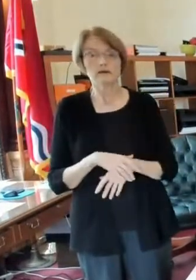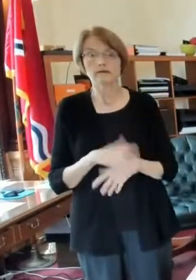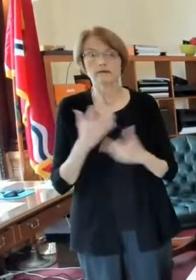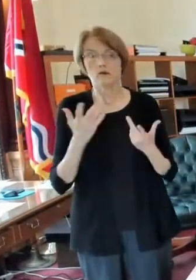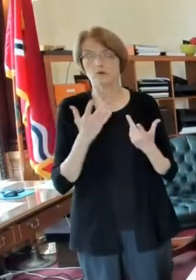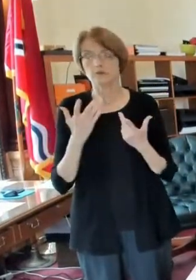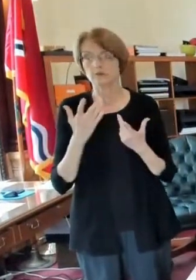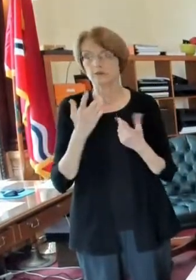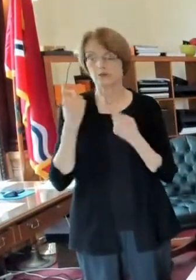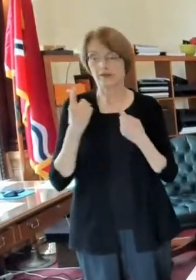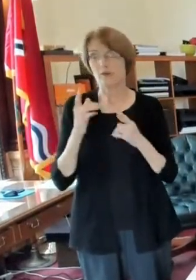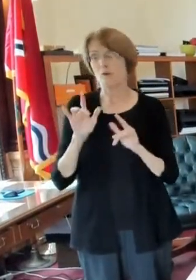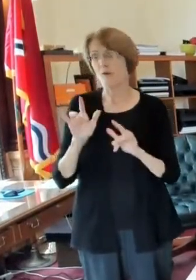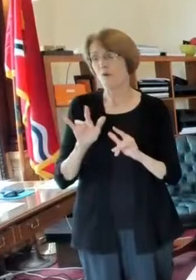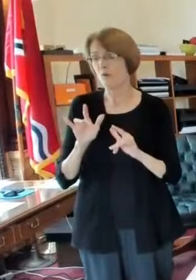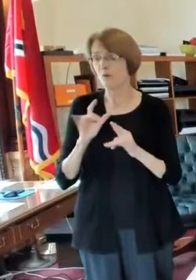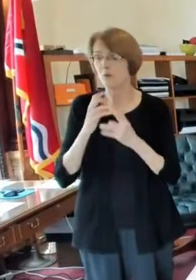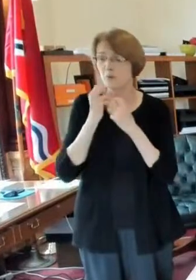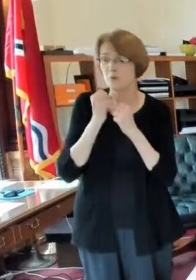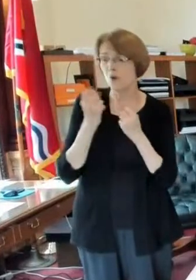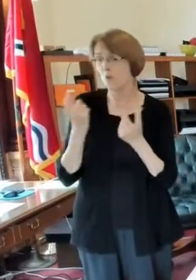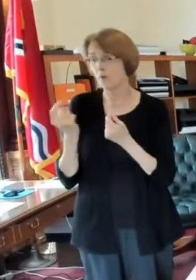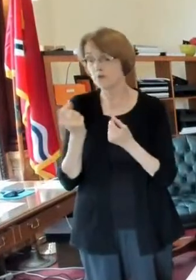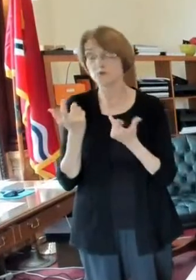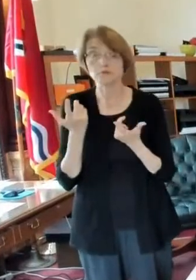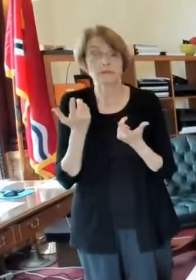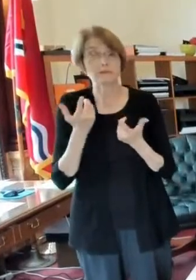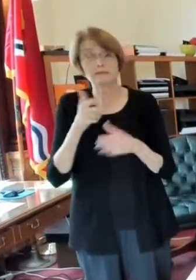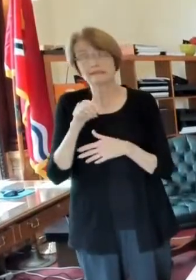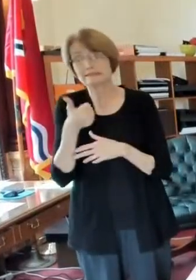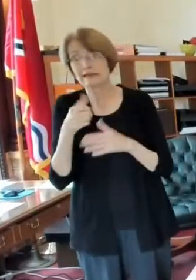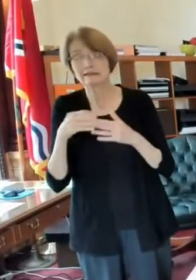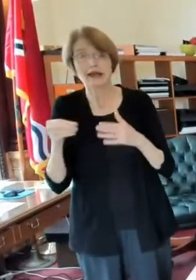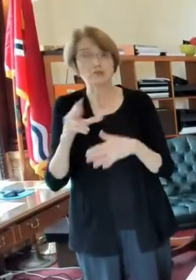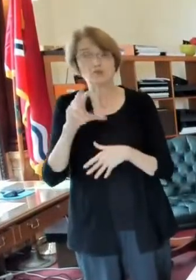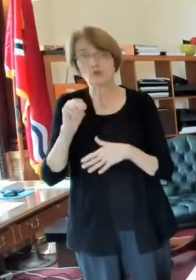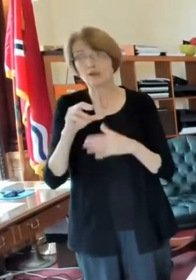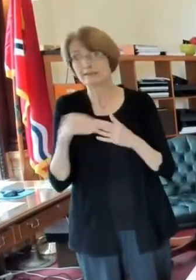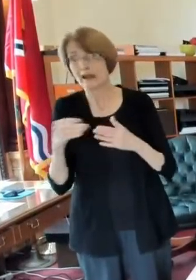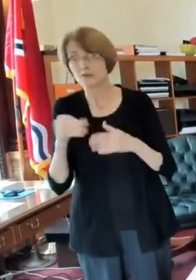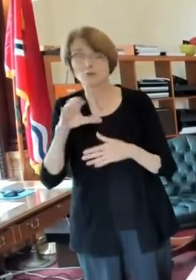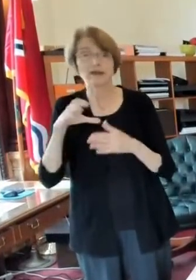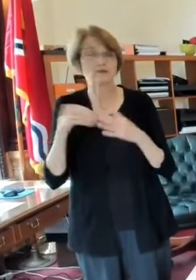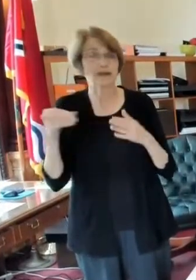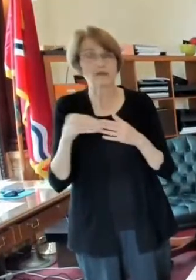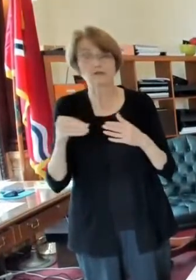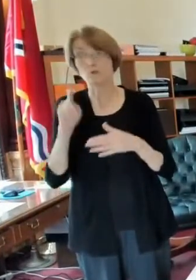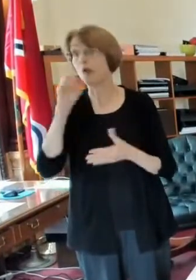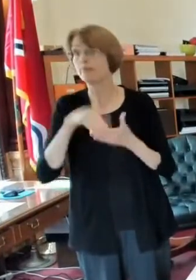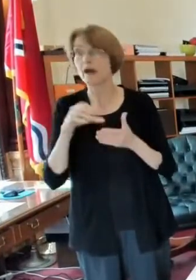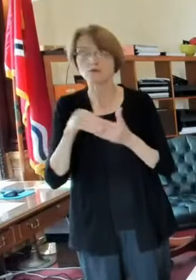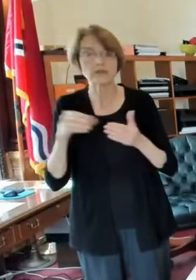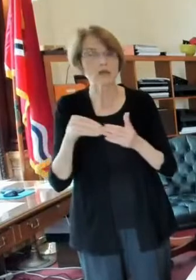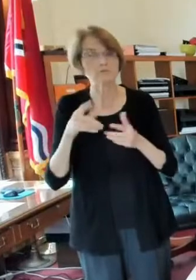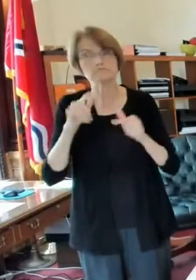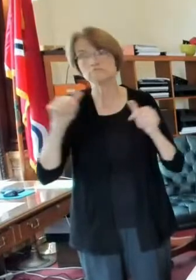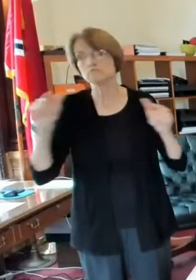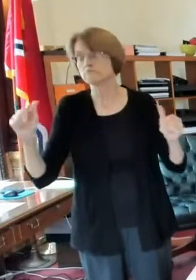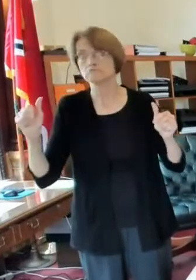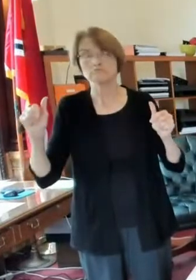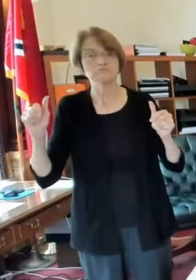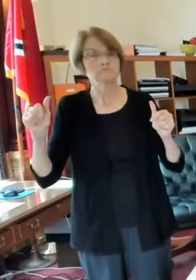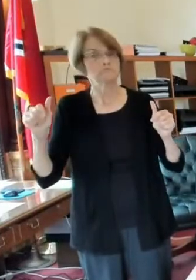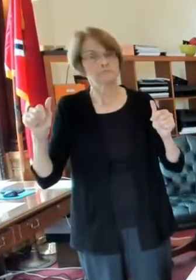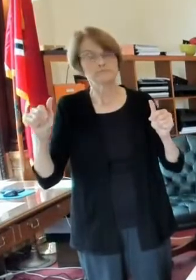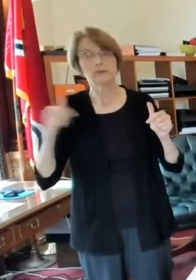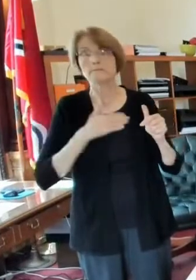what can i do you know if you can spare ten dollars or thirty dollars or a hundred dollars or a thousand dollars um